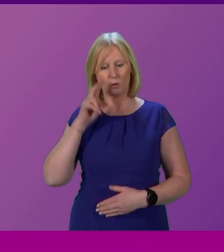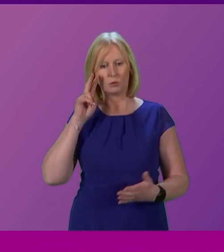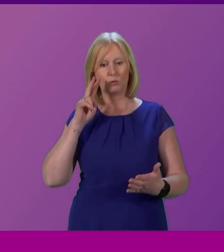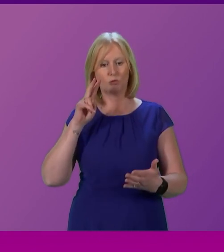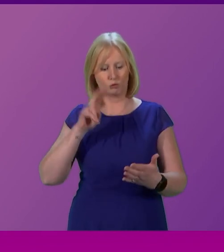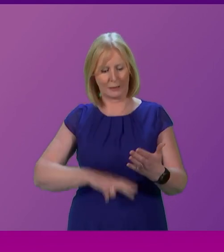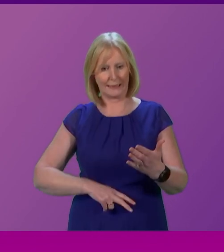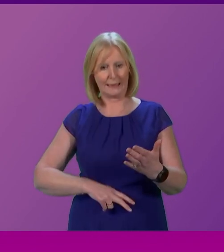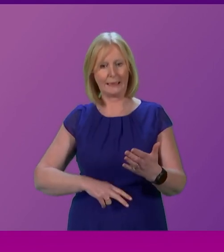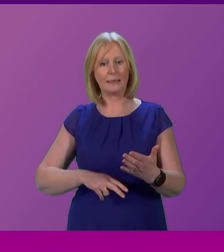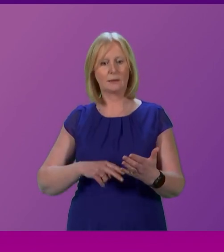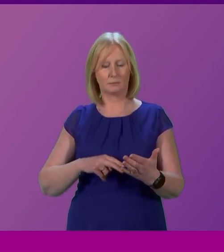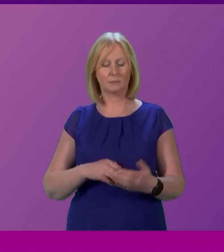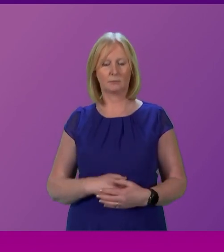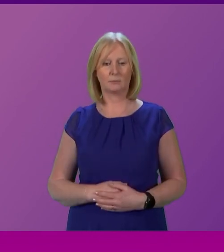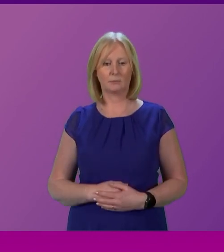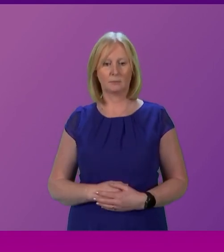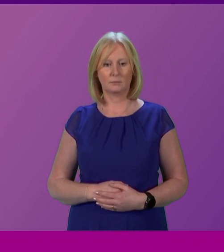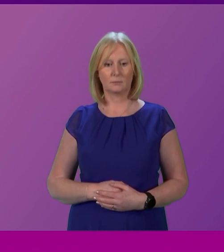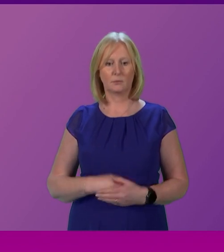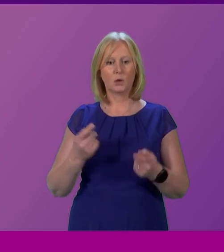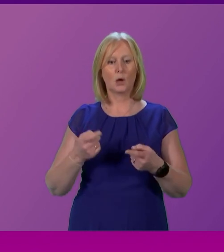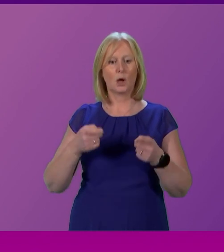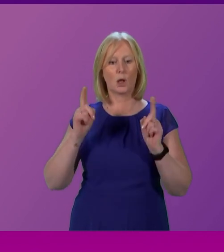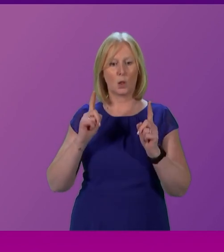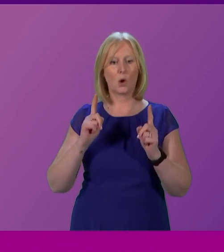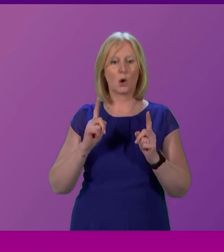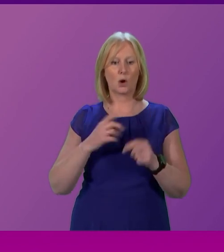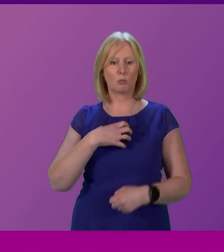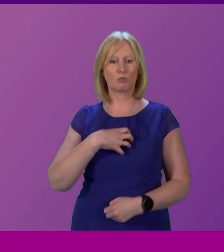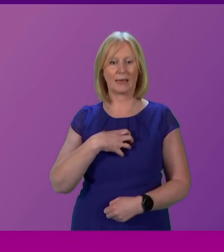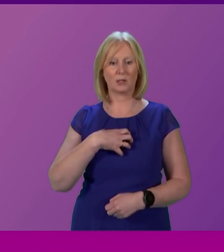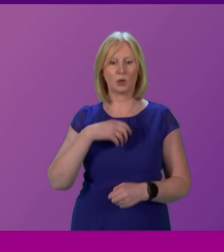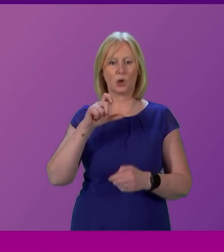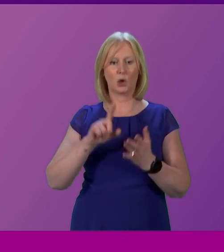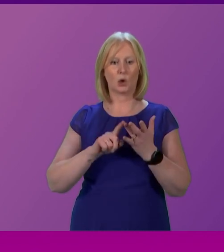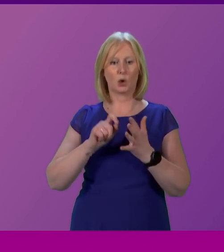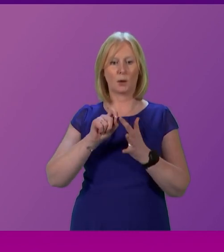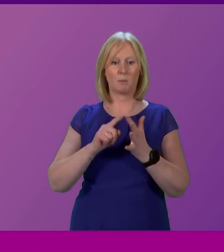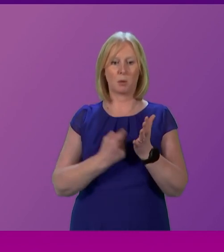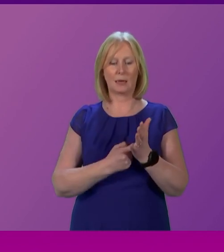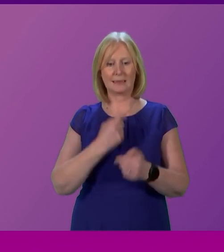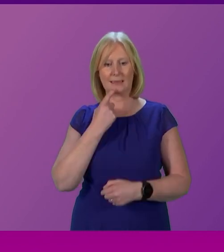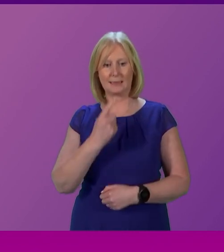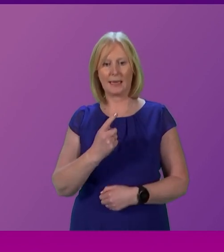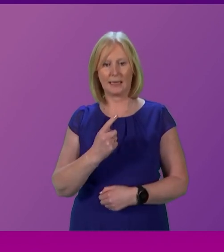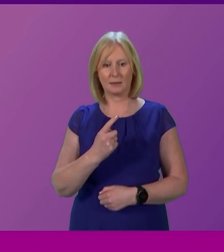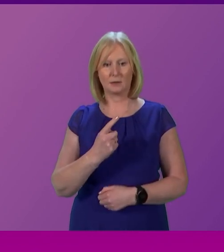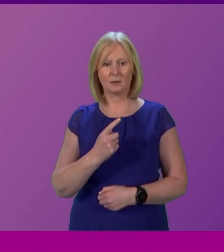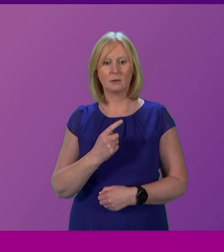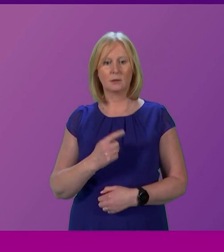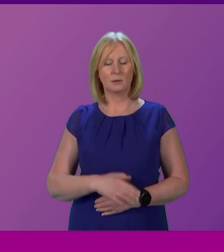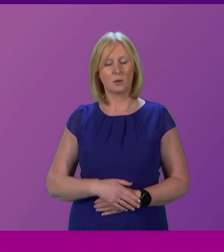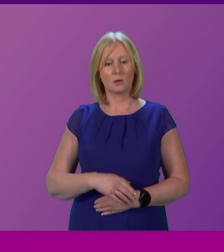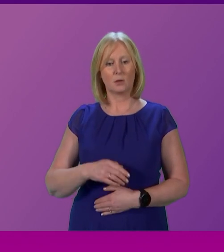the Lord Advocate, Obiter, where the Lord President Cooper said, I hope I've got time, the principle of unlimited sovereignty